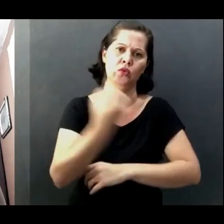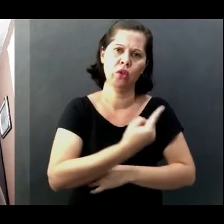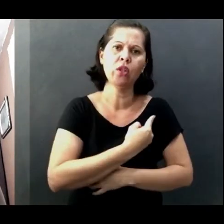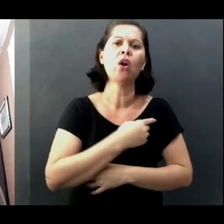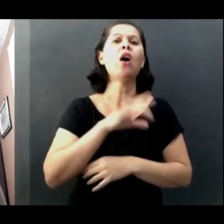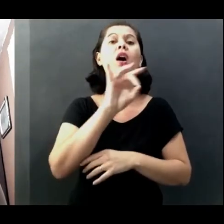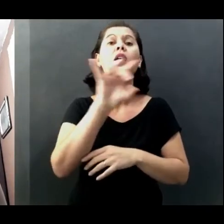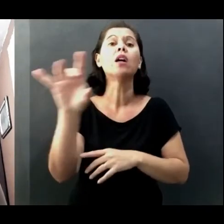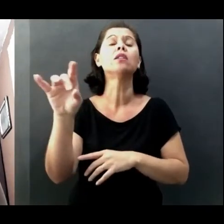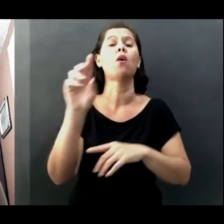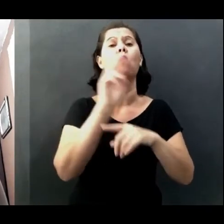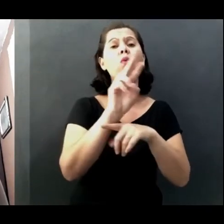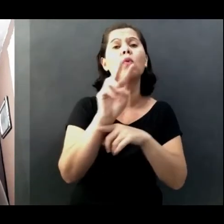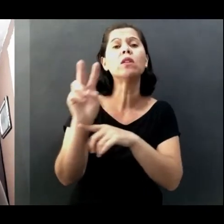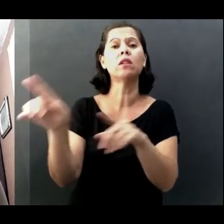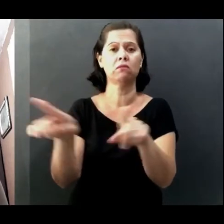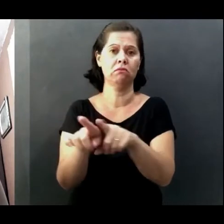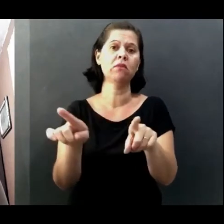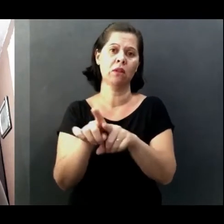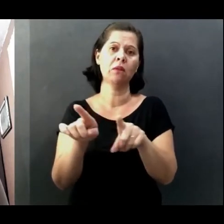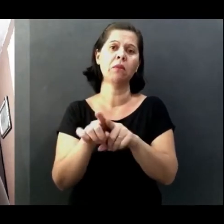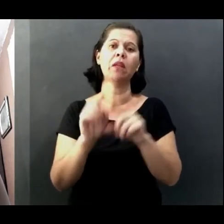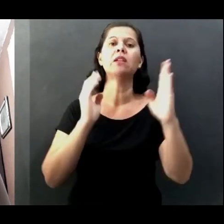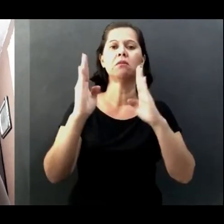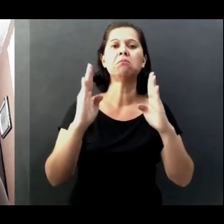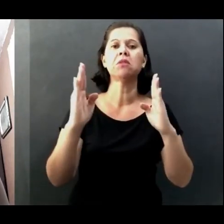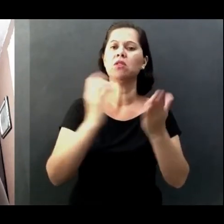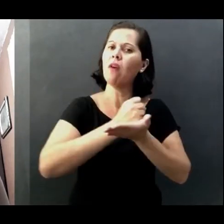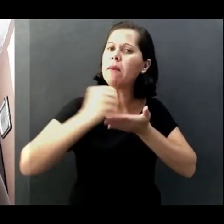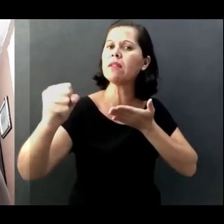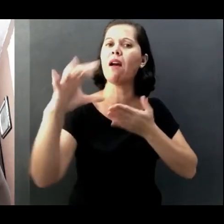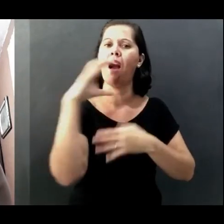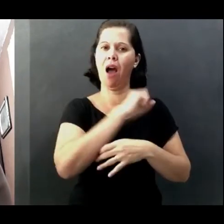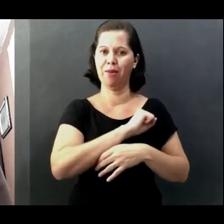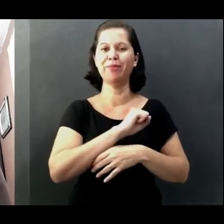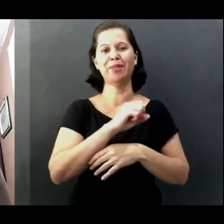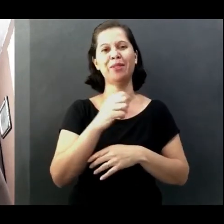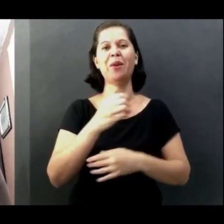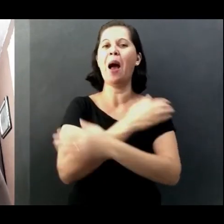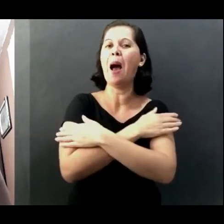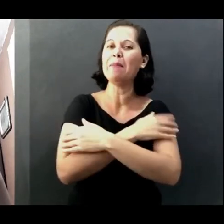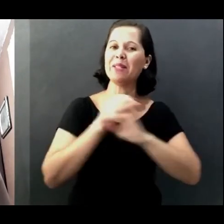their part and it's gonna be alright, okay? A hug to everyone. Bye bye.